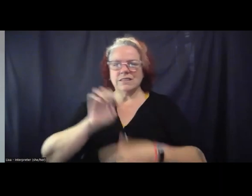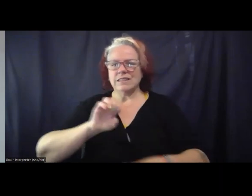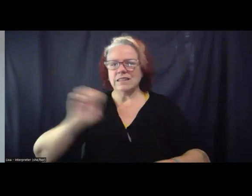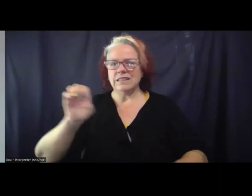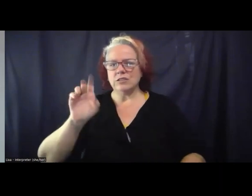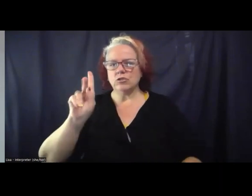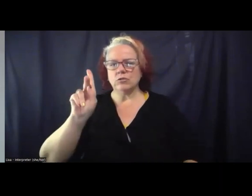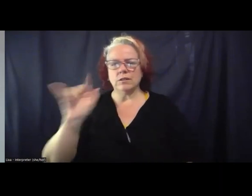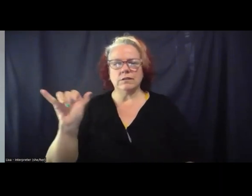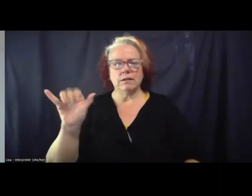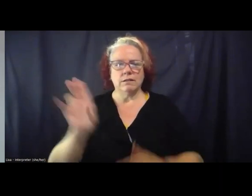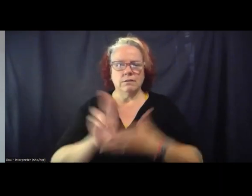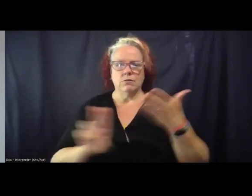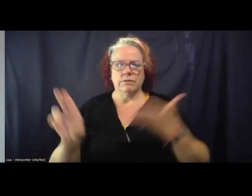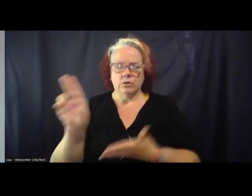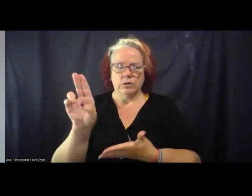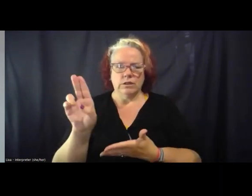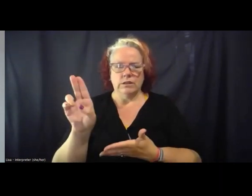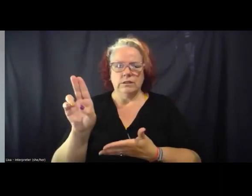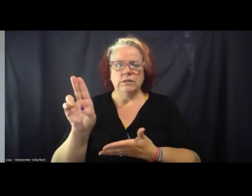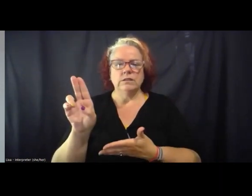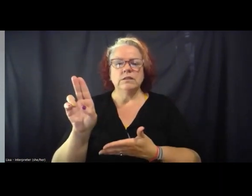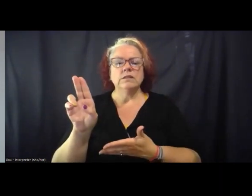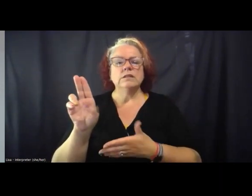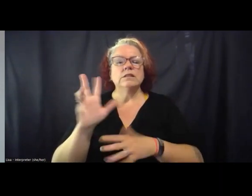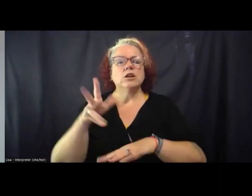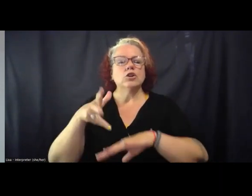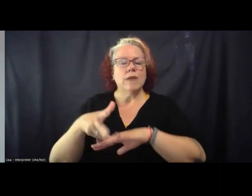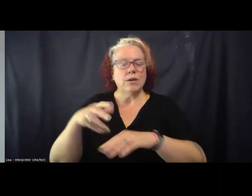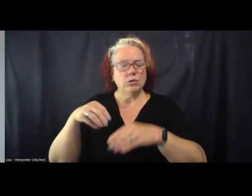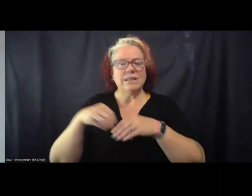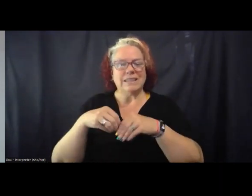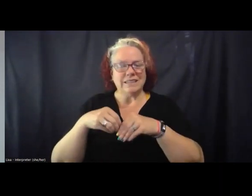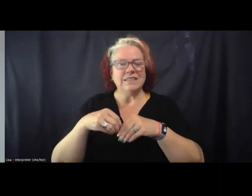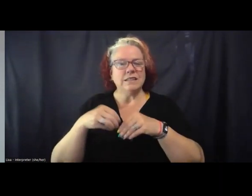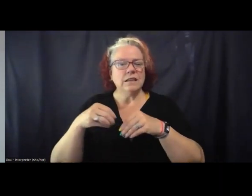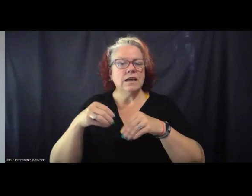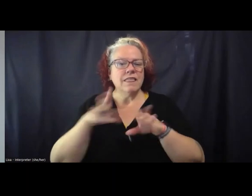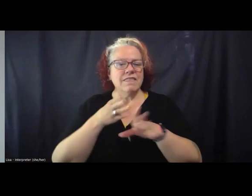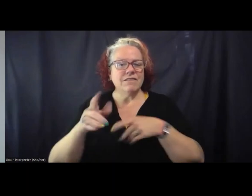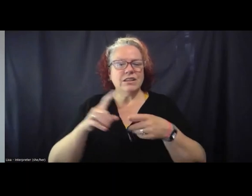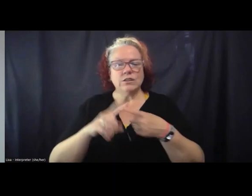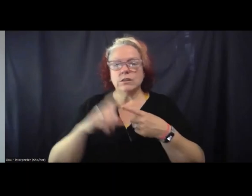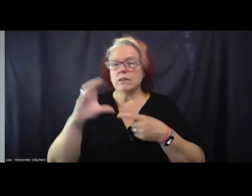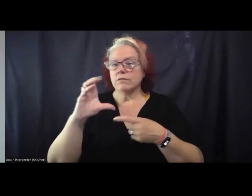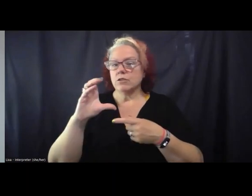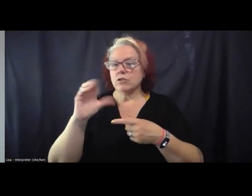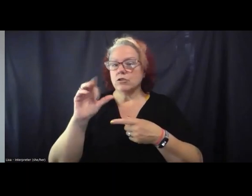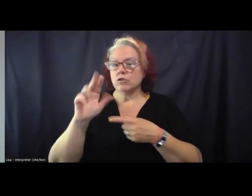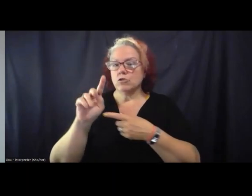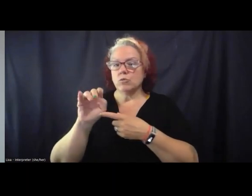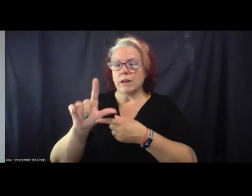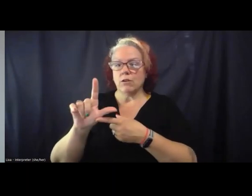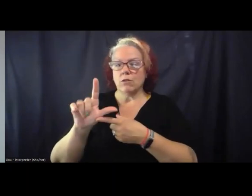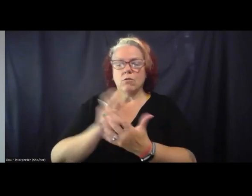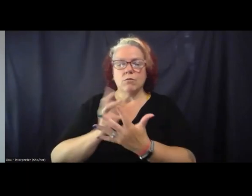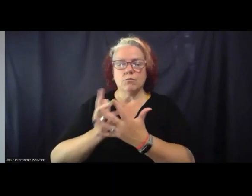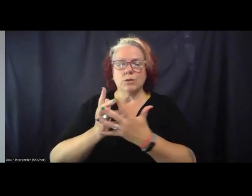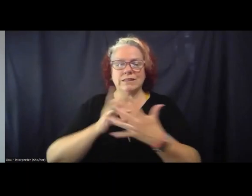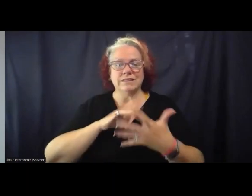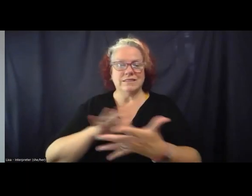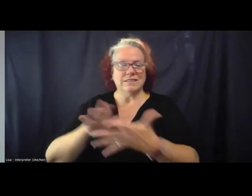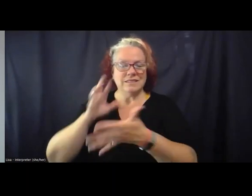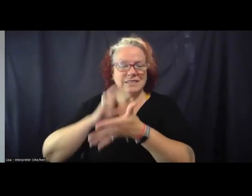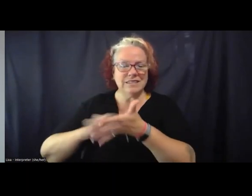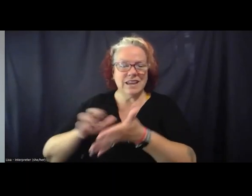University. Grounded in the interdisciplinary field of critical prison studies, his work examines the history,